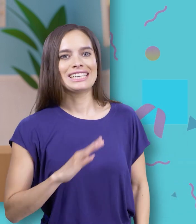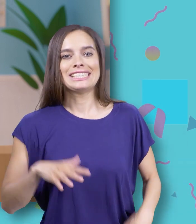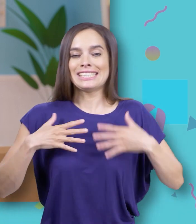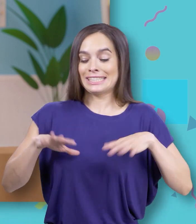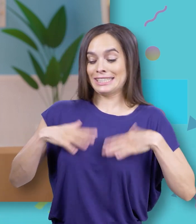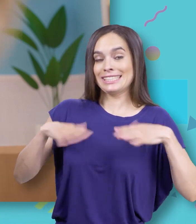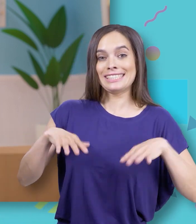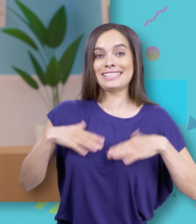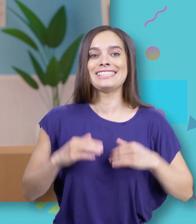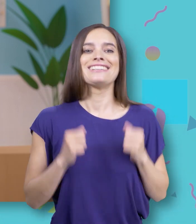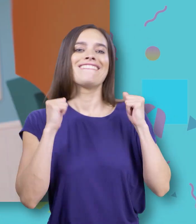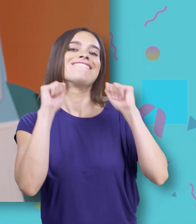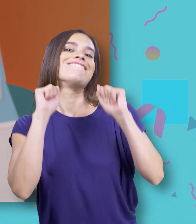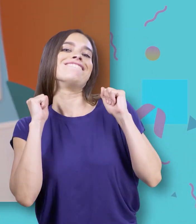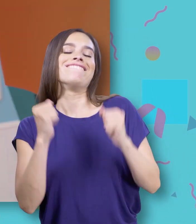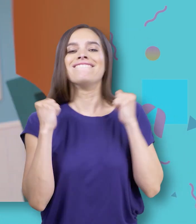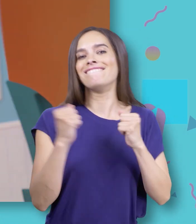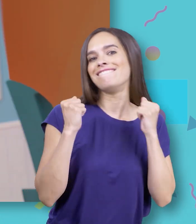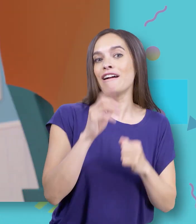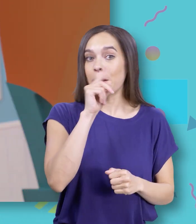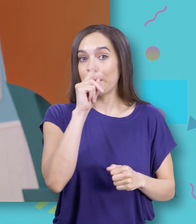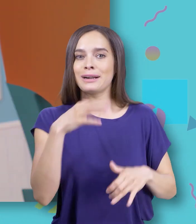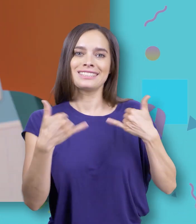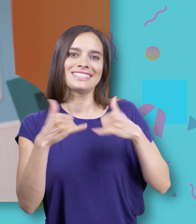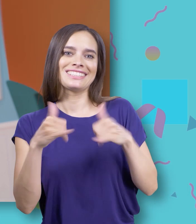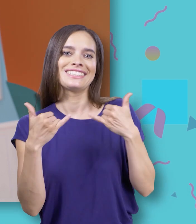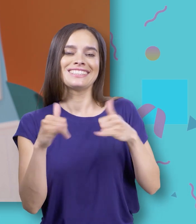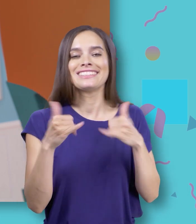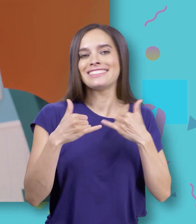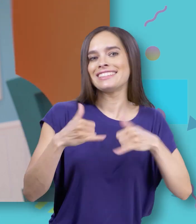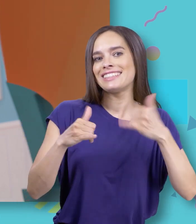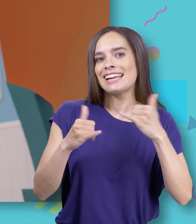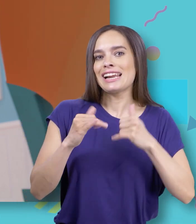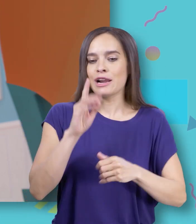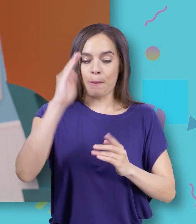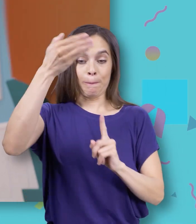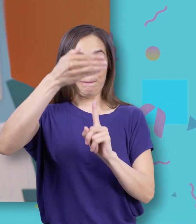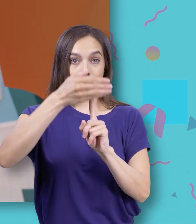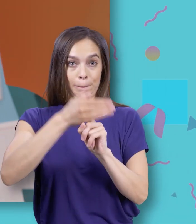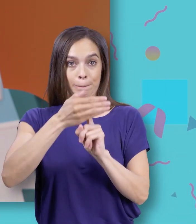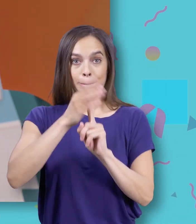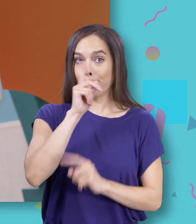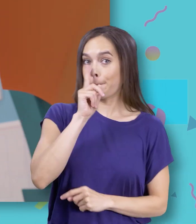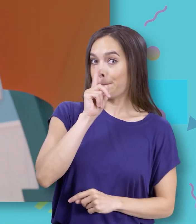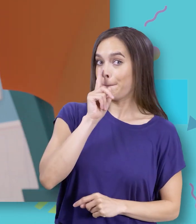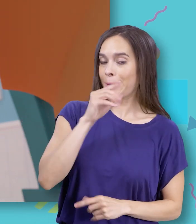Let's pretend and let's all play Let's be who we want to be Dress up time, come play with